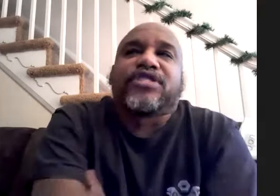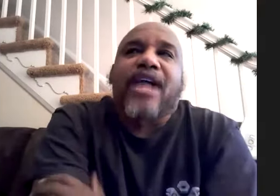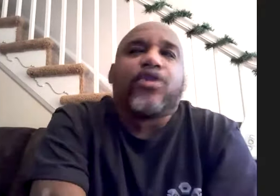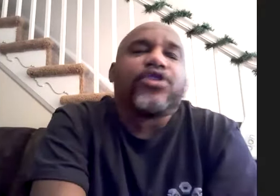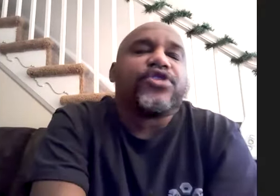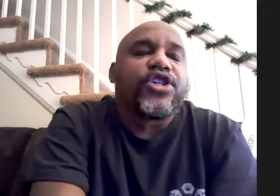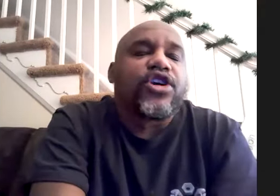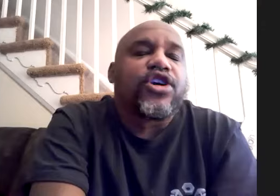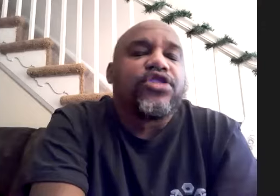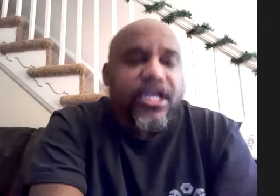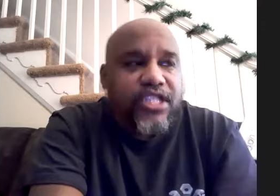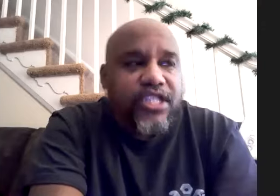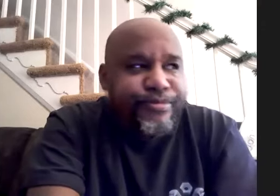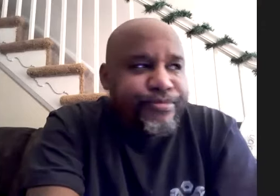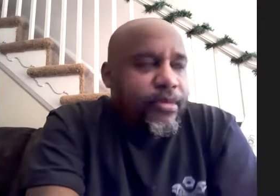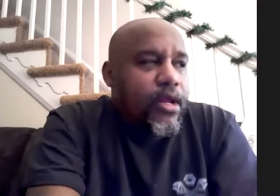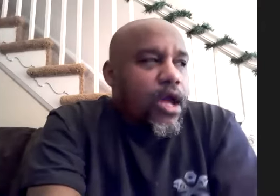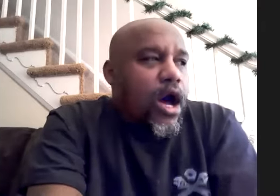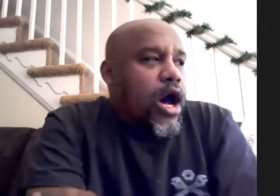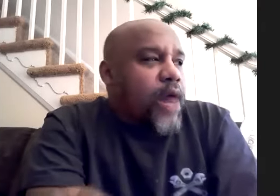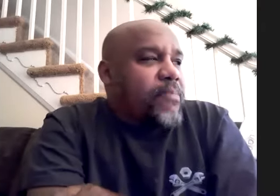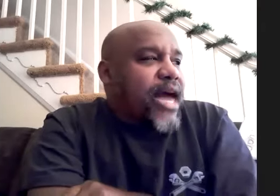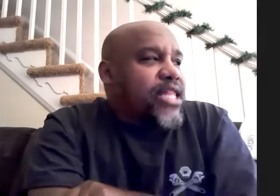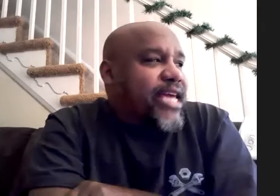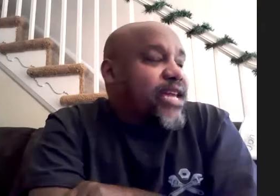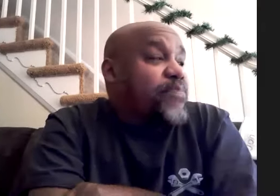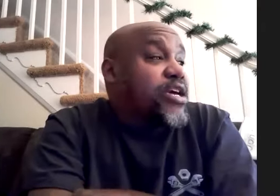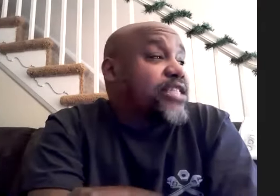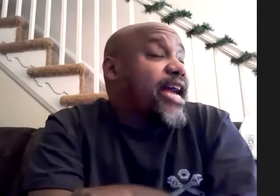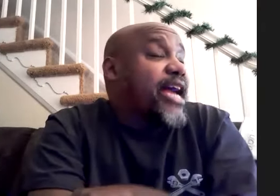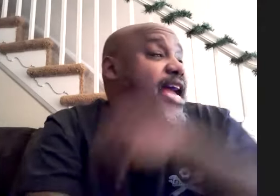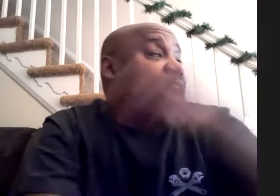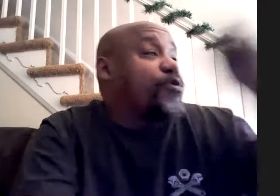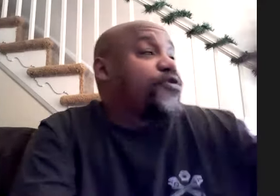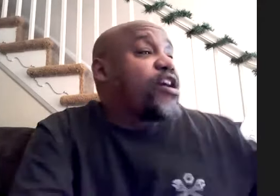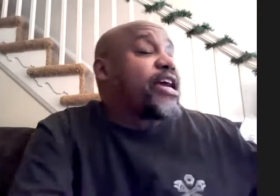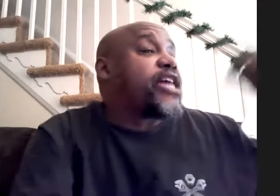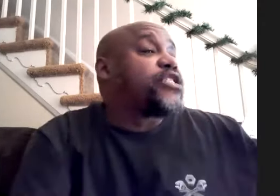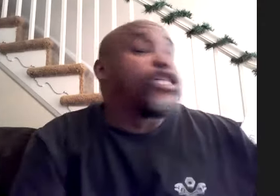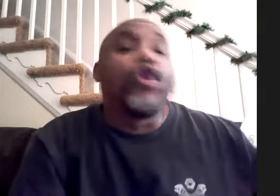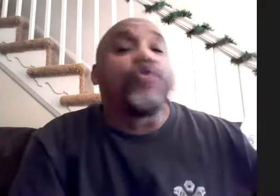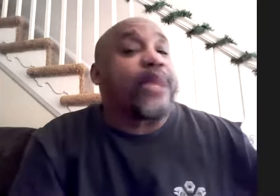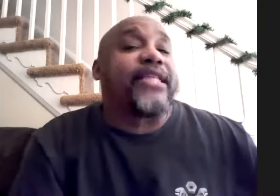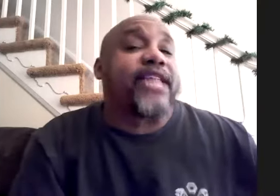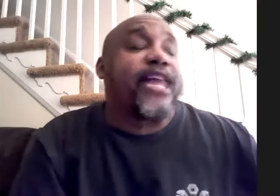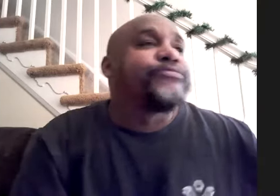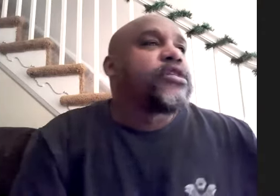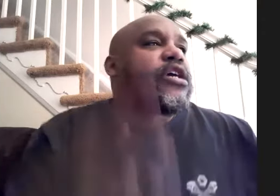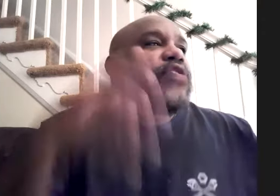time earlier this year called gussies um i like it because i it was very akin to the old eight by ten the eight